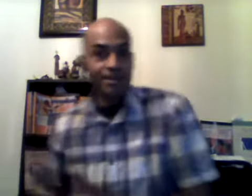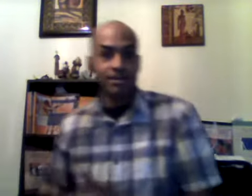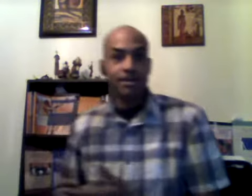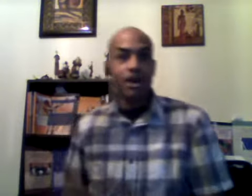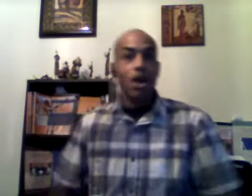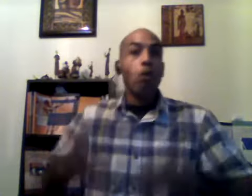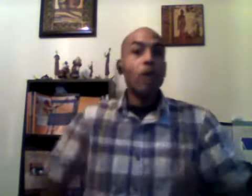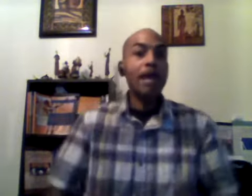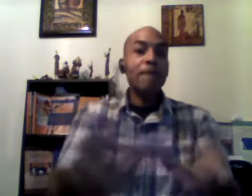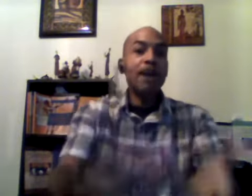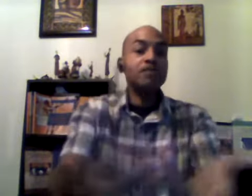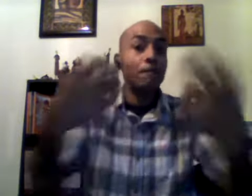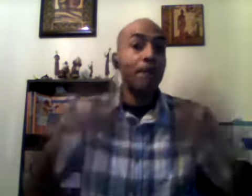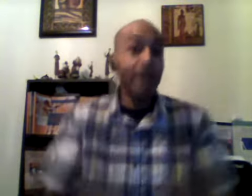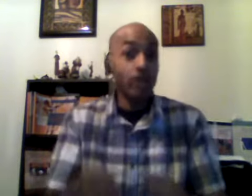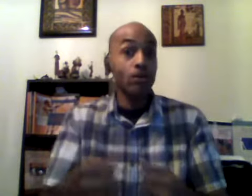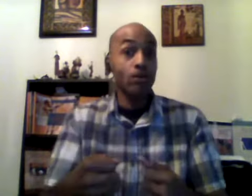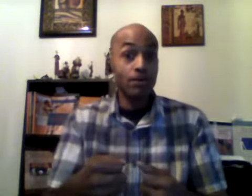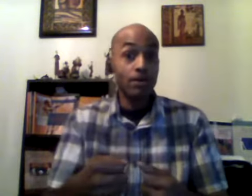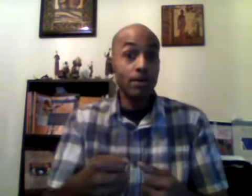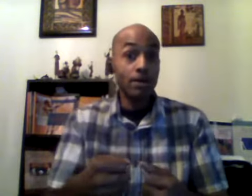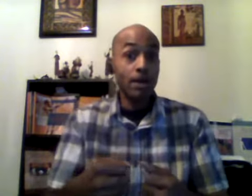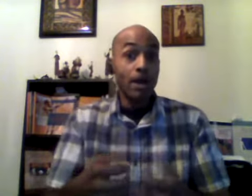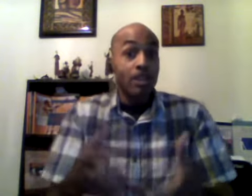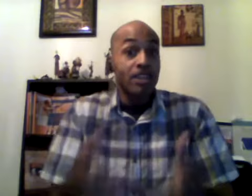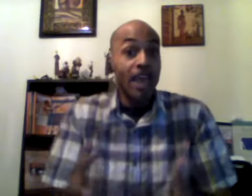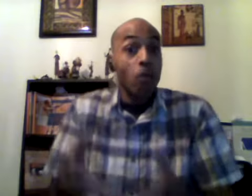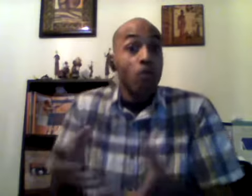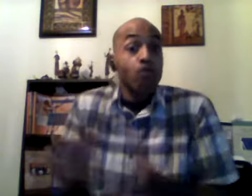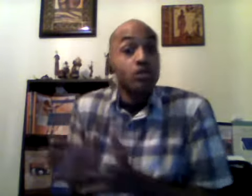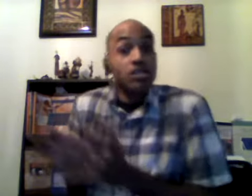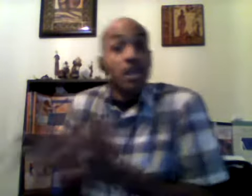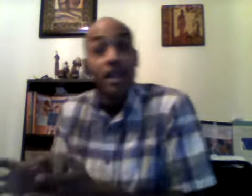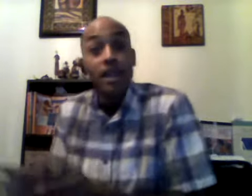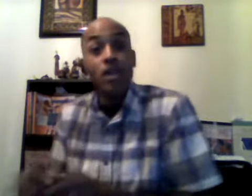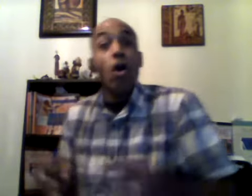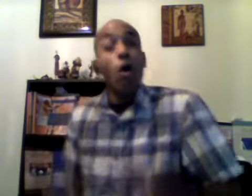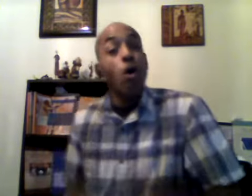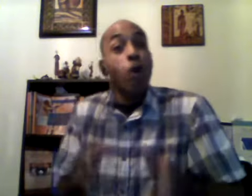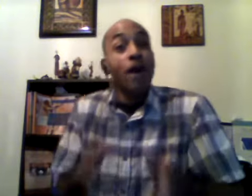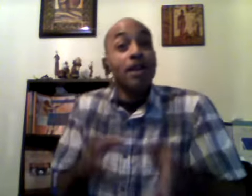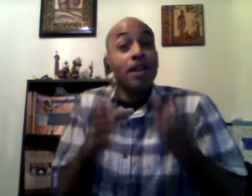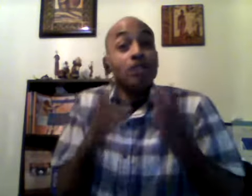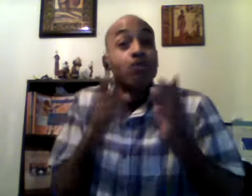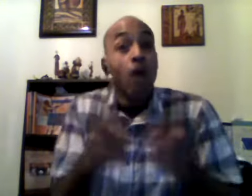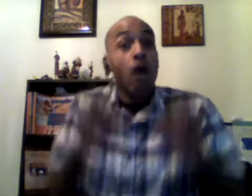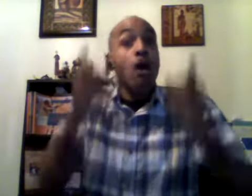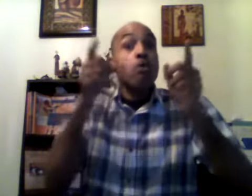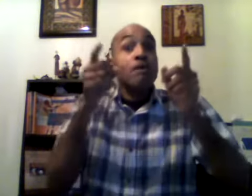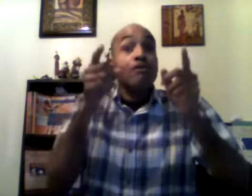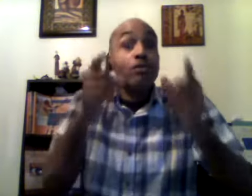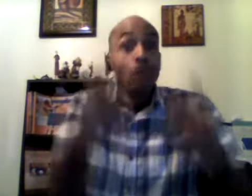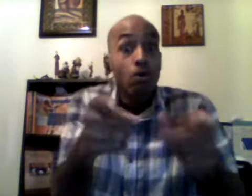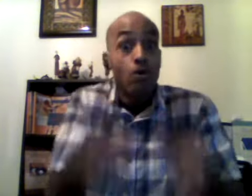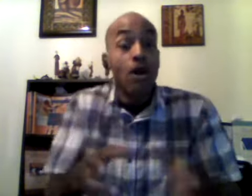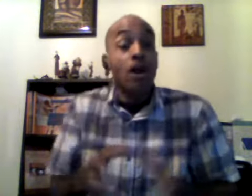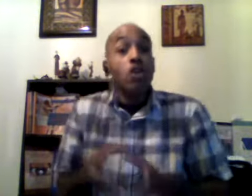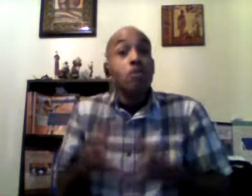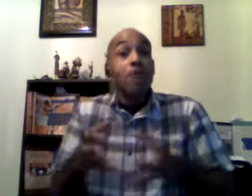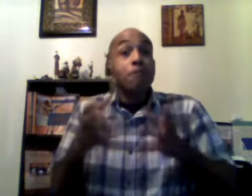we must build that routine on what is wrong with you you must